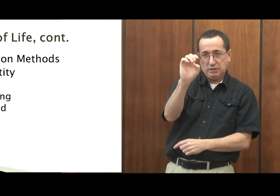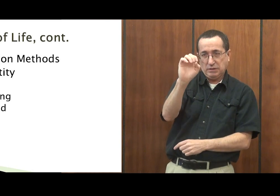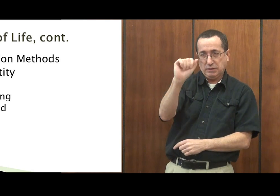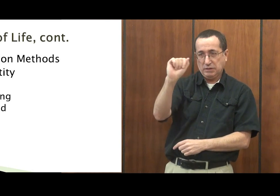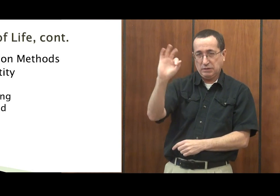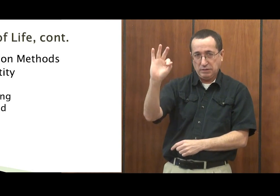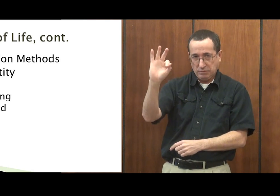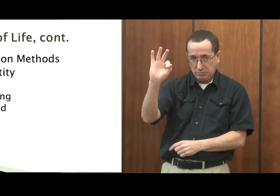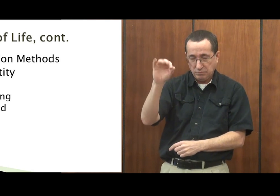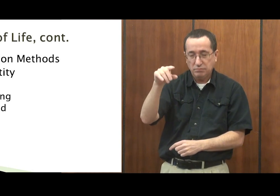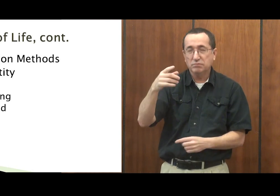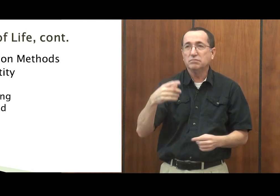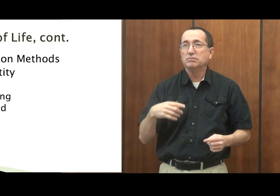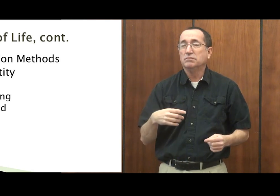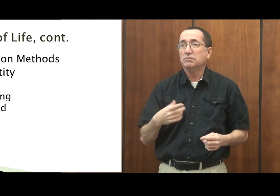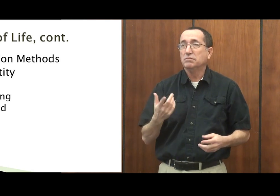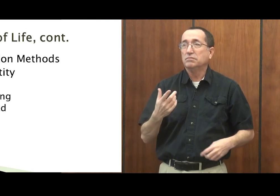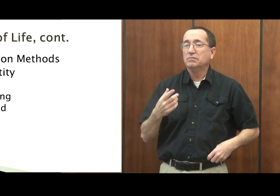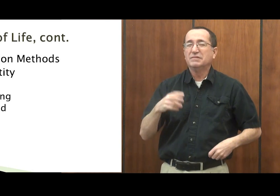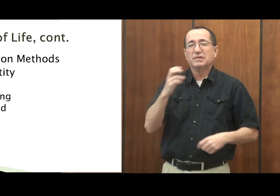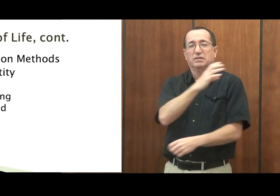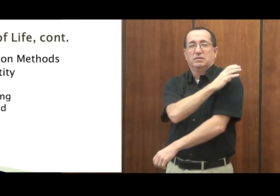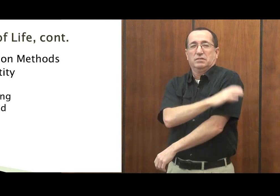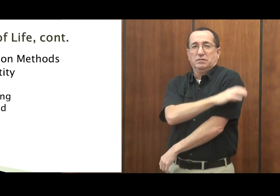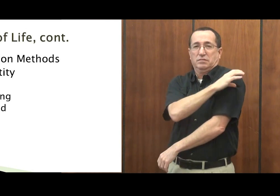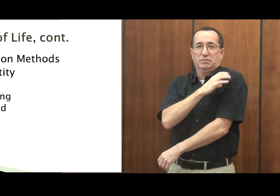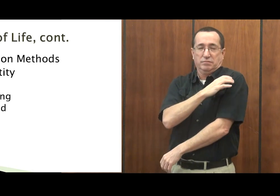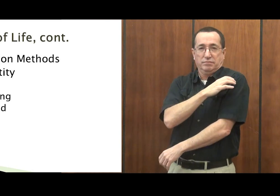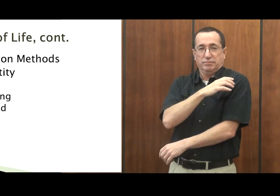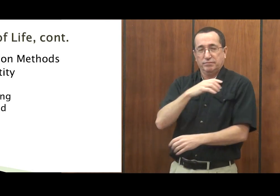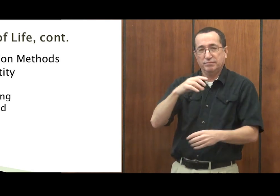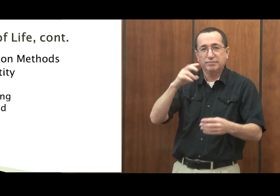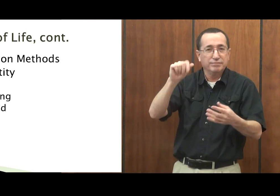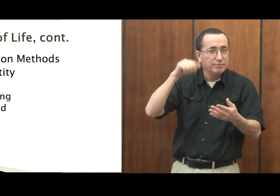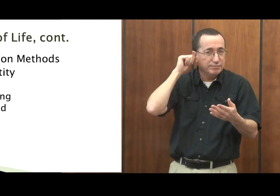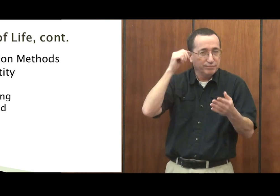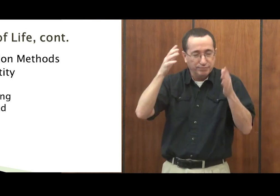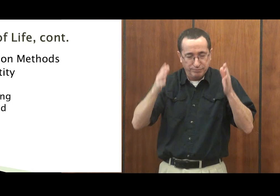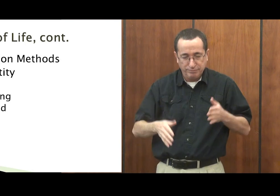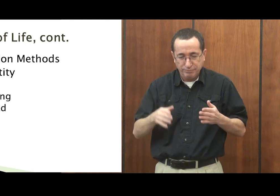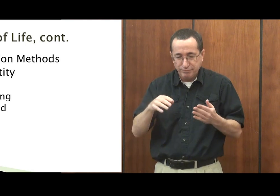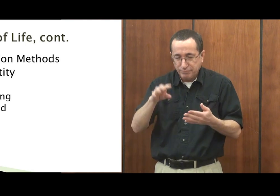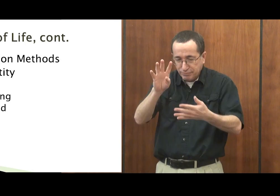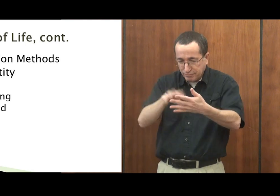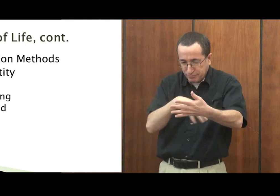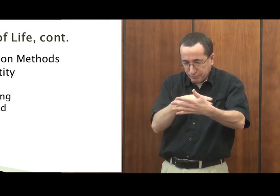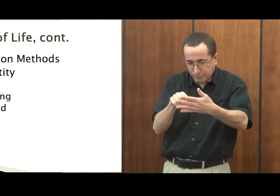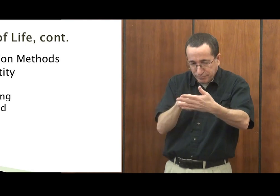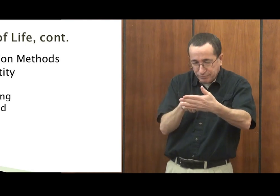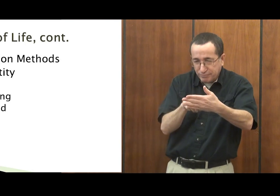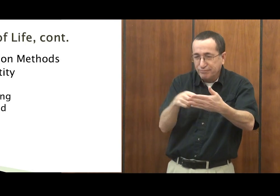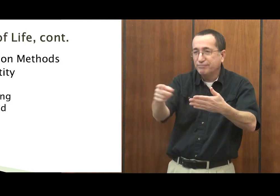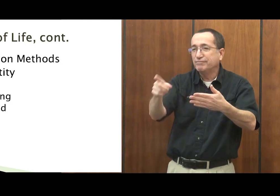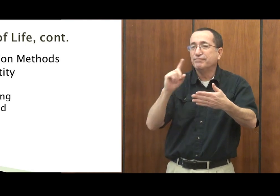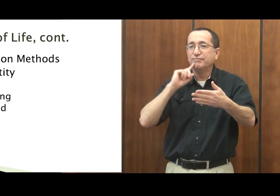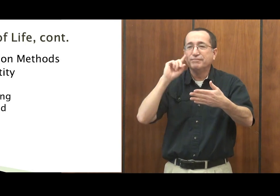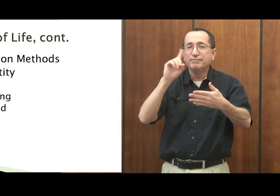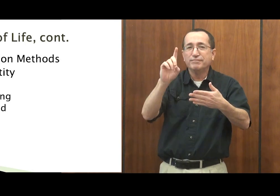A little D, deaf, lowercase. This is more a clinically diagnosed